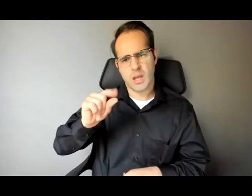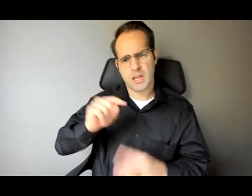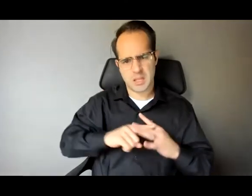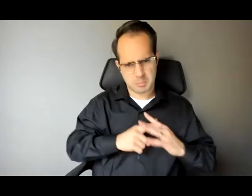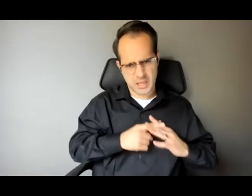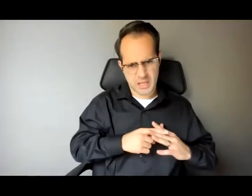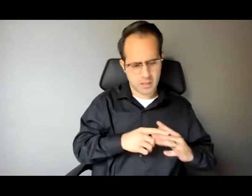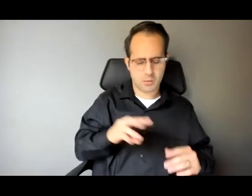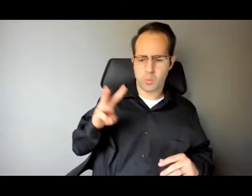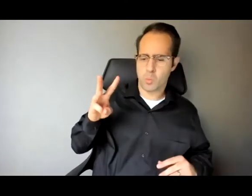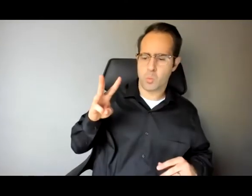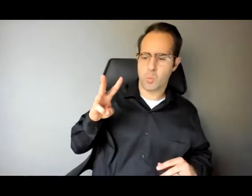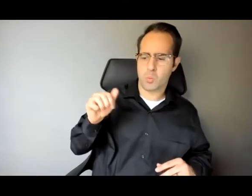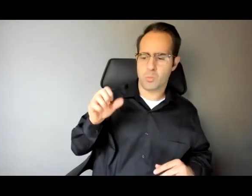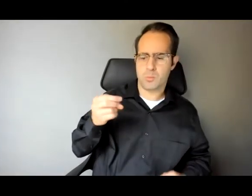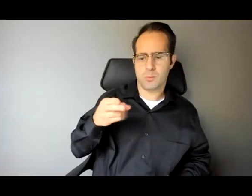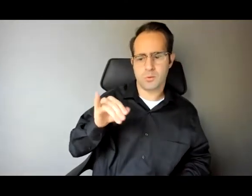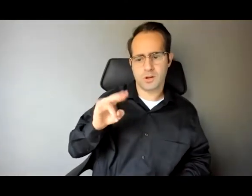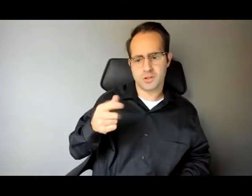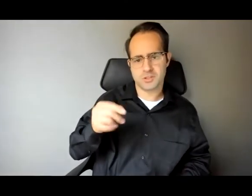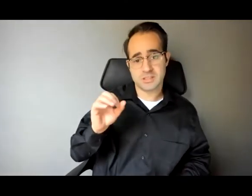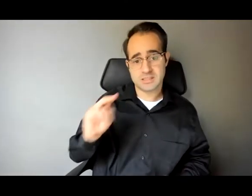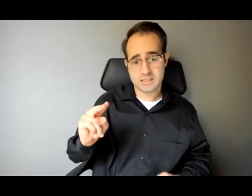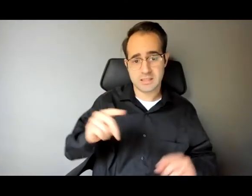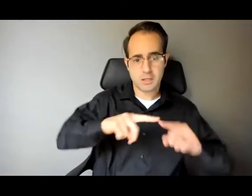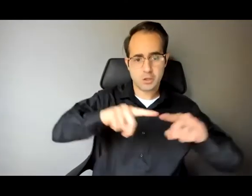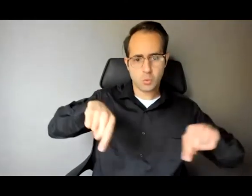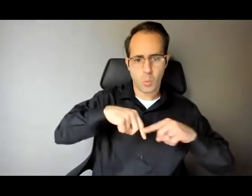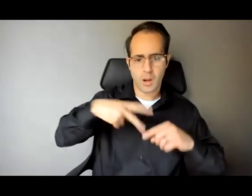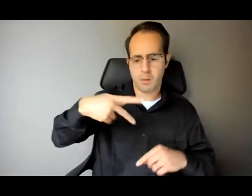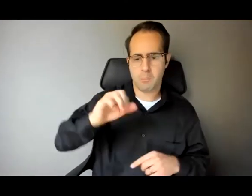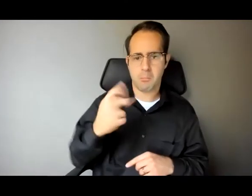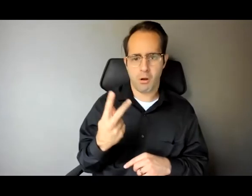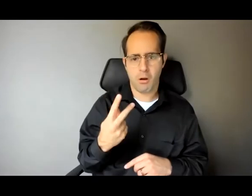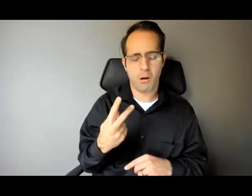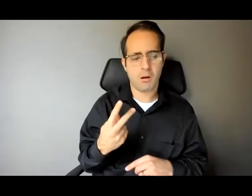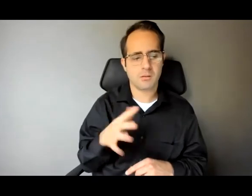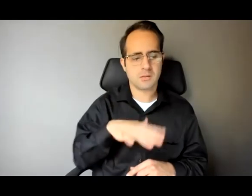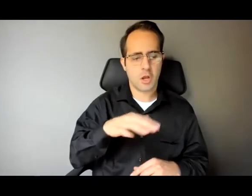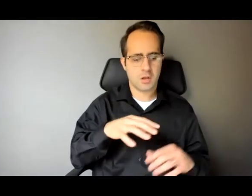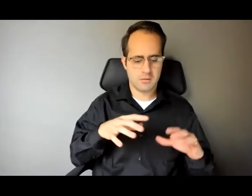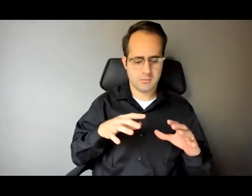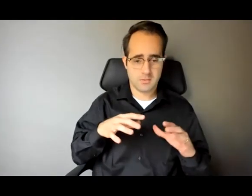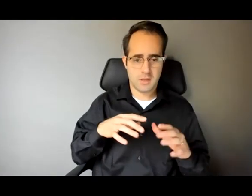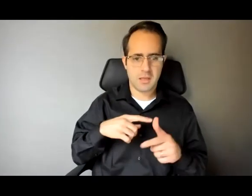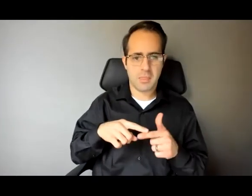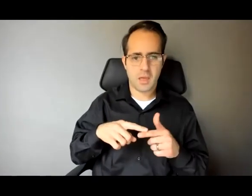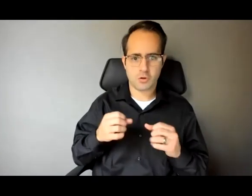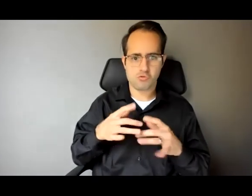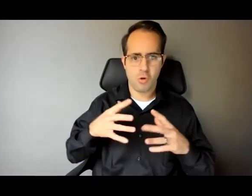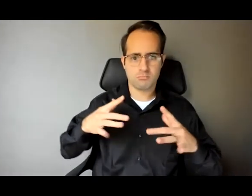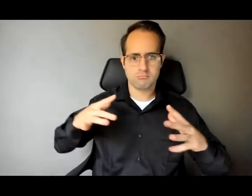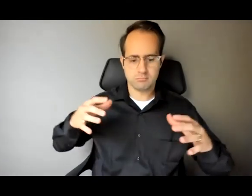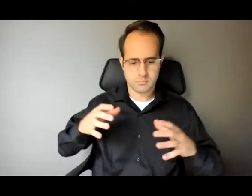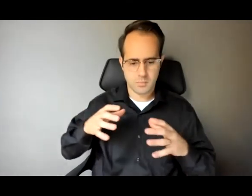and within five blocks there were hundreds of us and within 10 blocks there were thousands